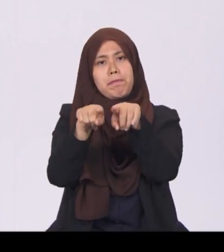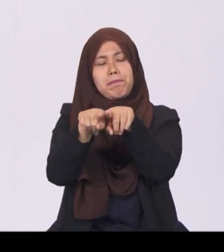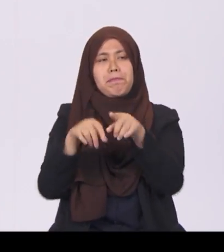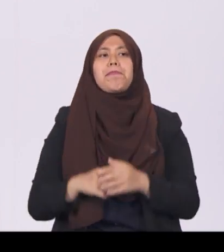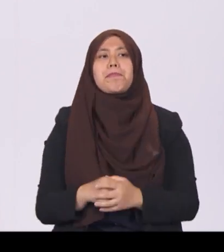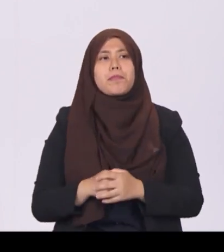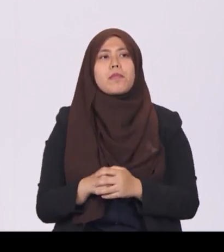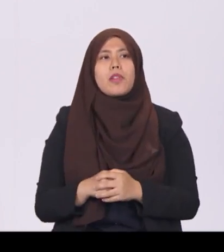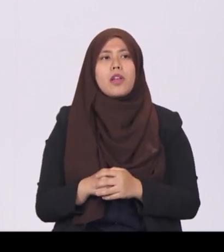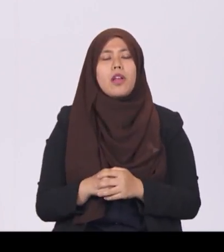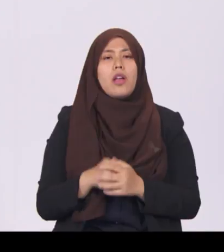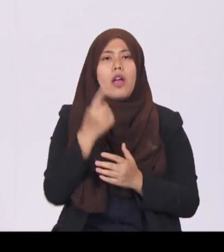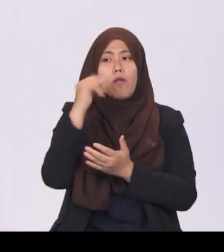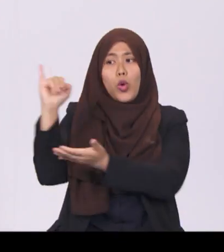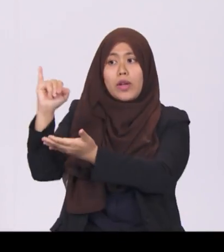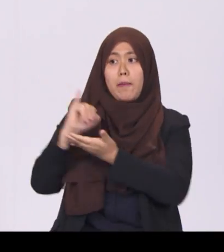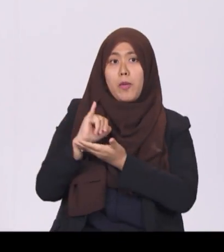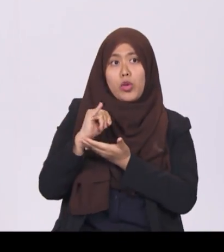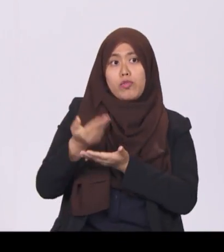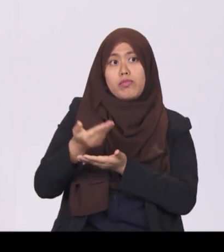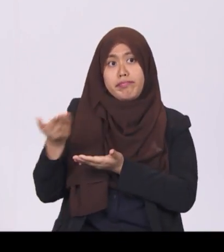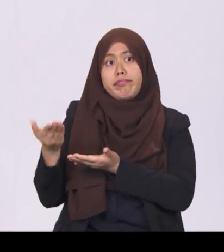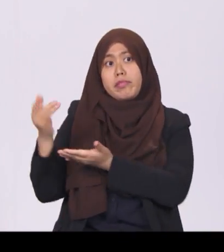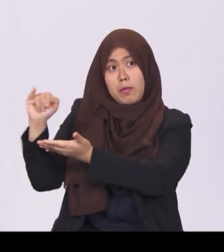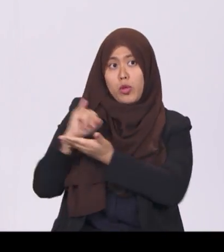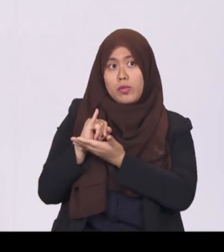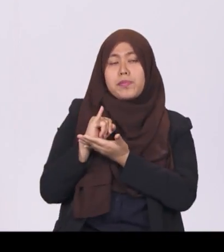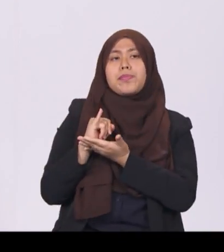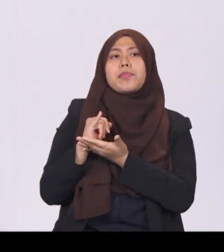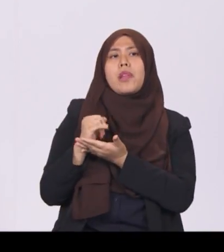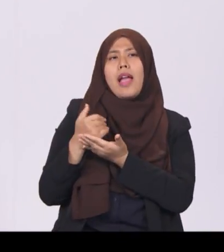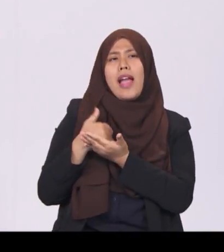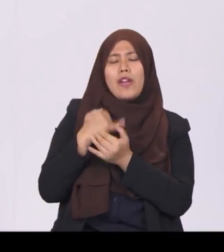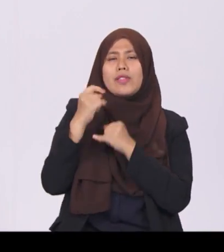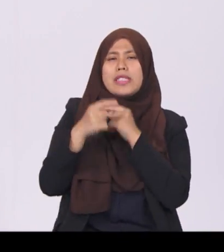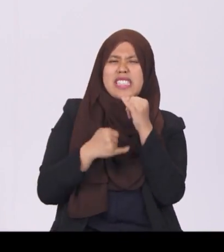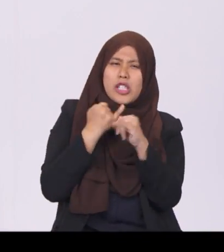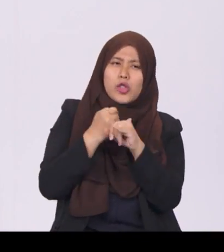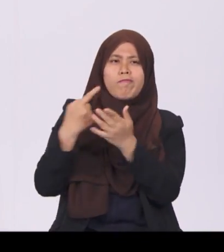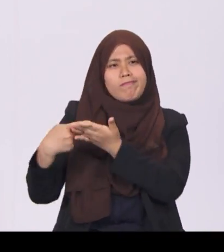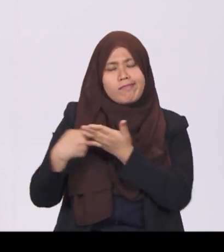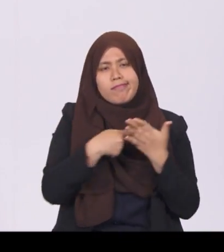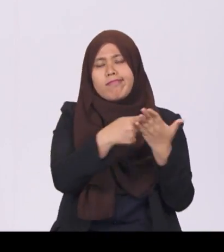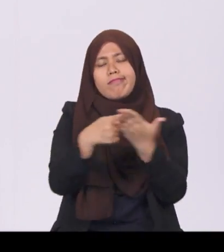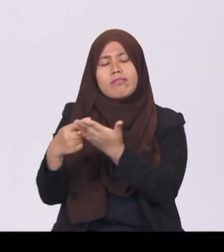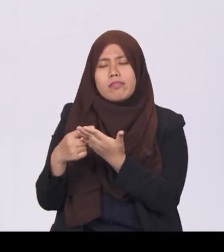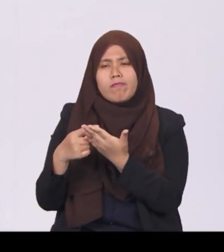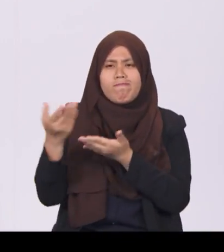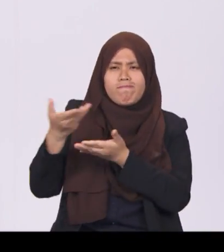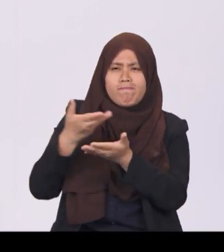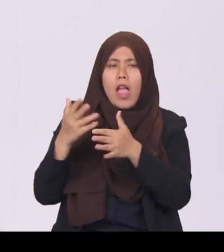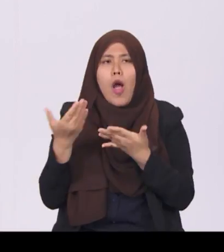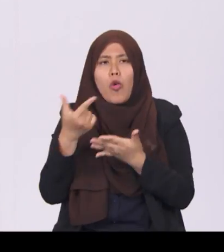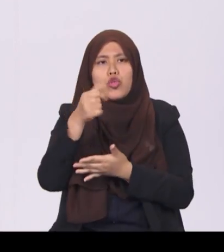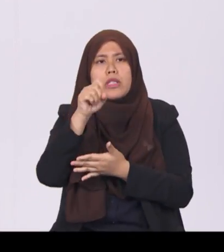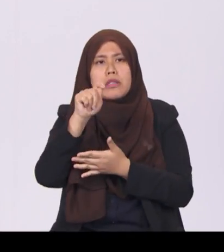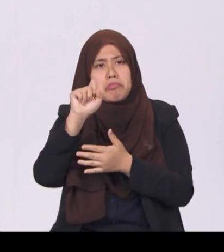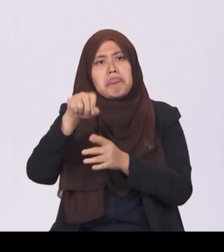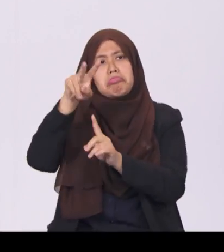For the import of goods, there are international discussions on how GST can apply. We will review